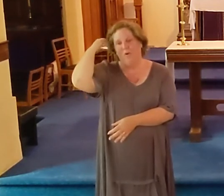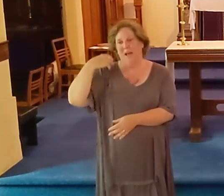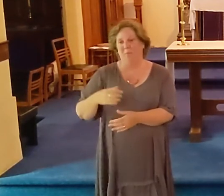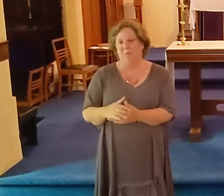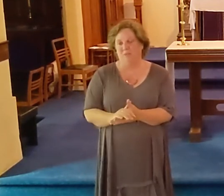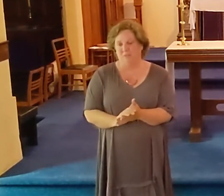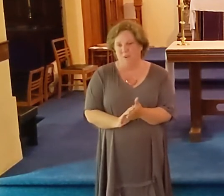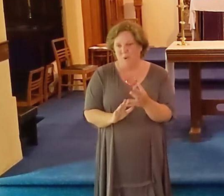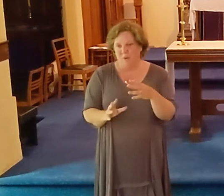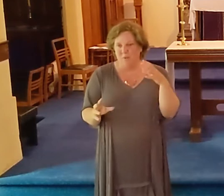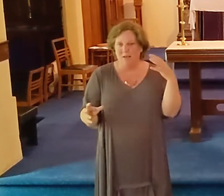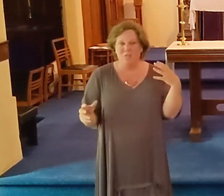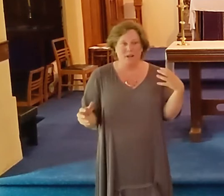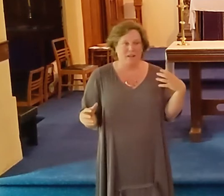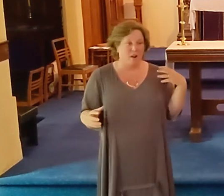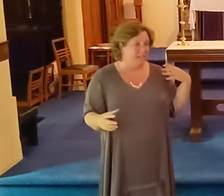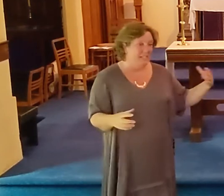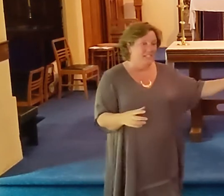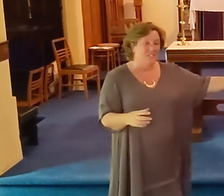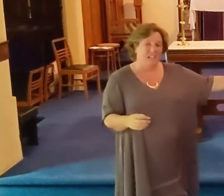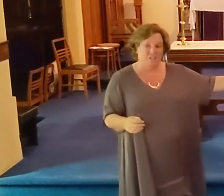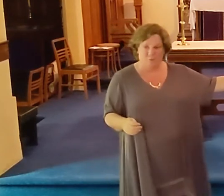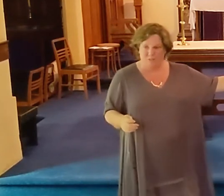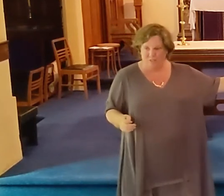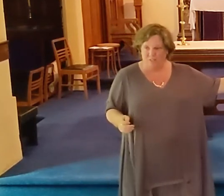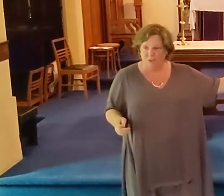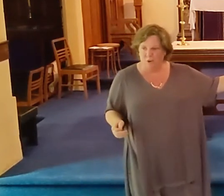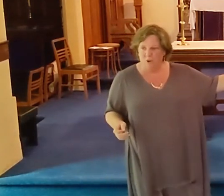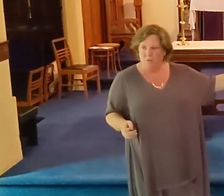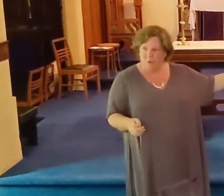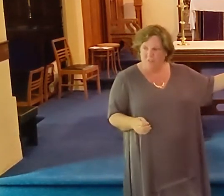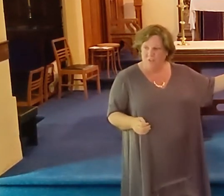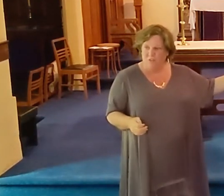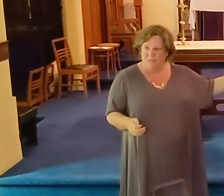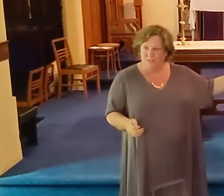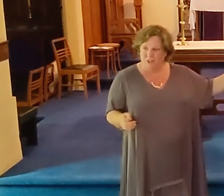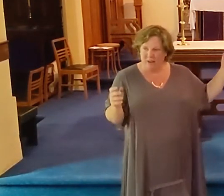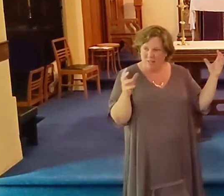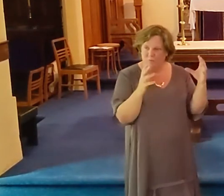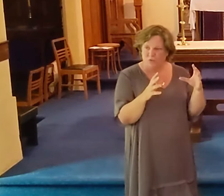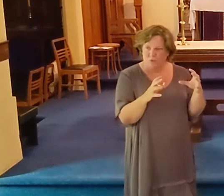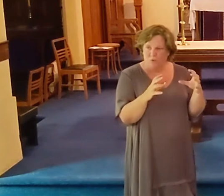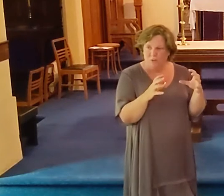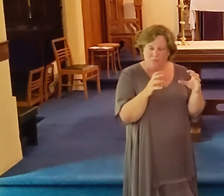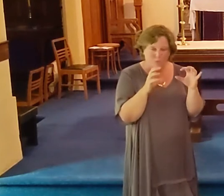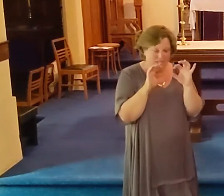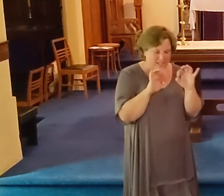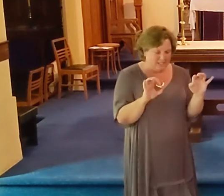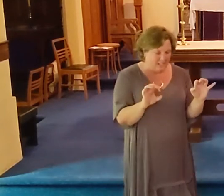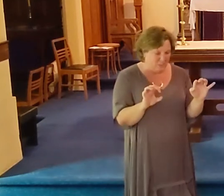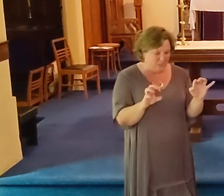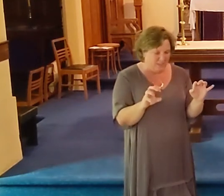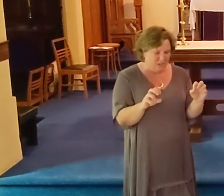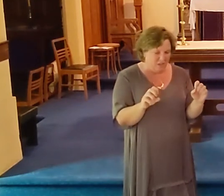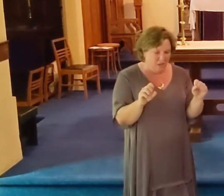So what happens is, when we went away, and we didn't discuss it because as you know, voicing your fears can make them true. So if we